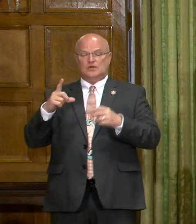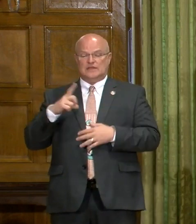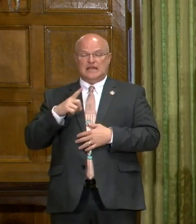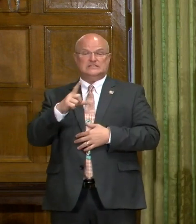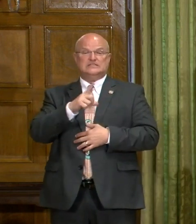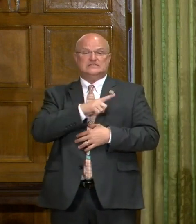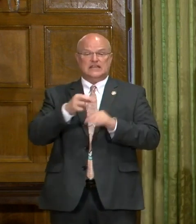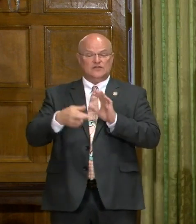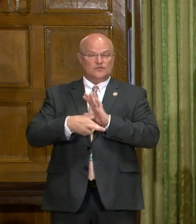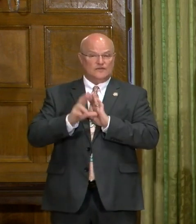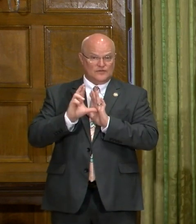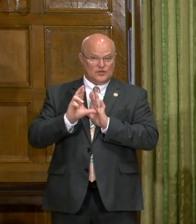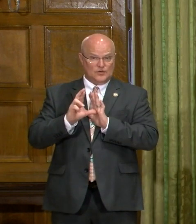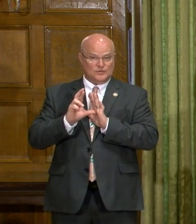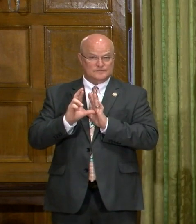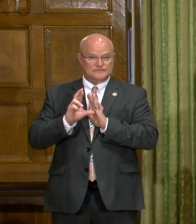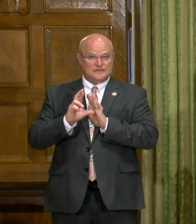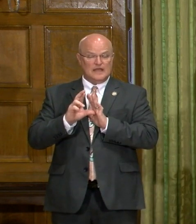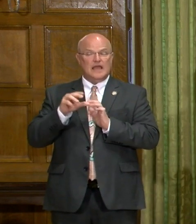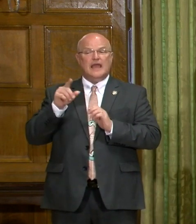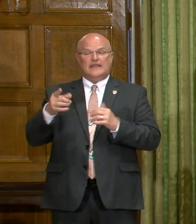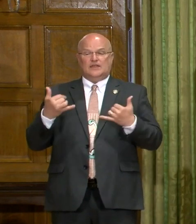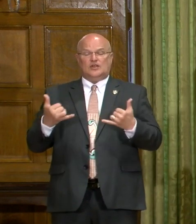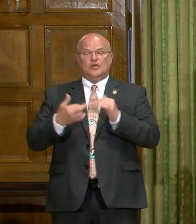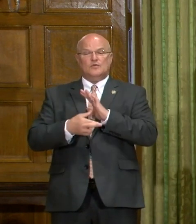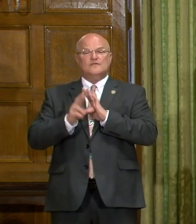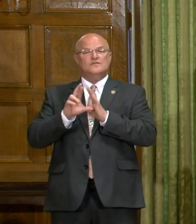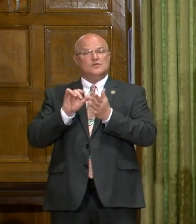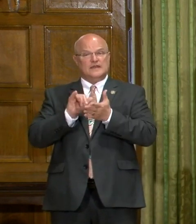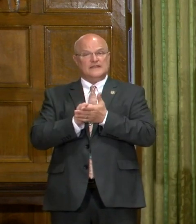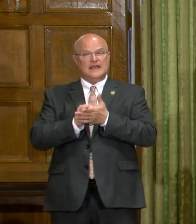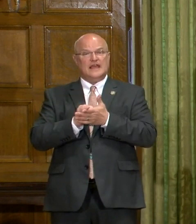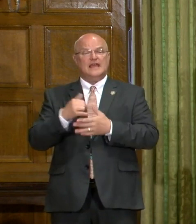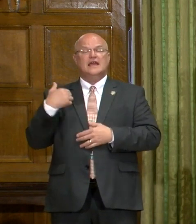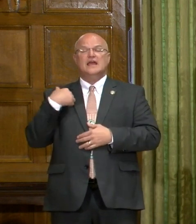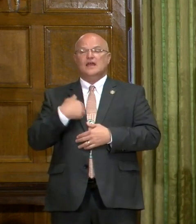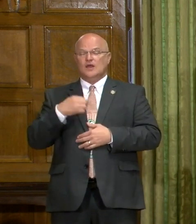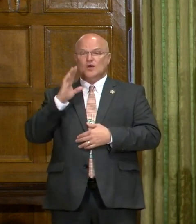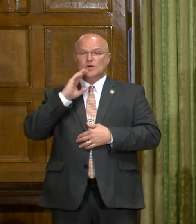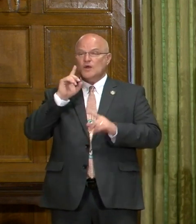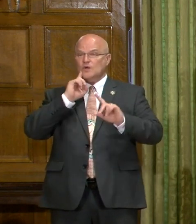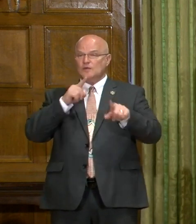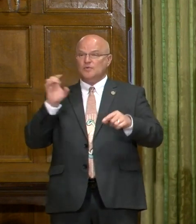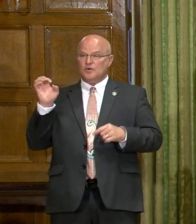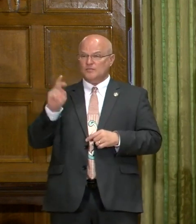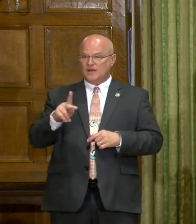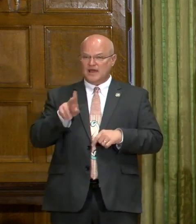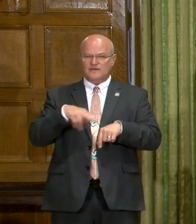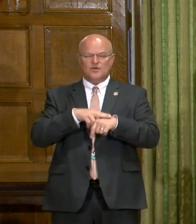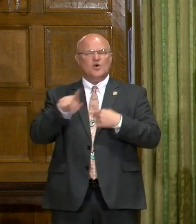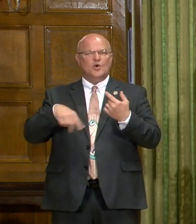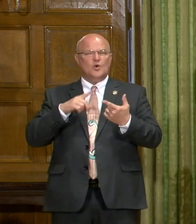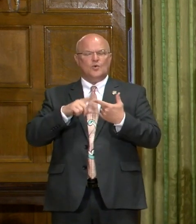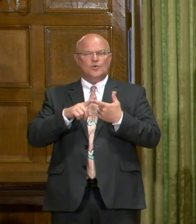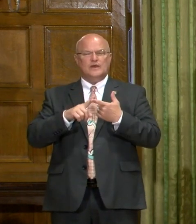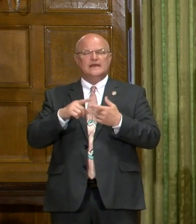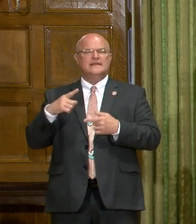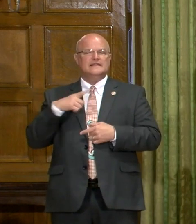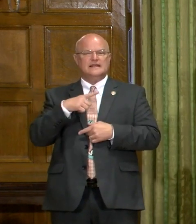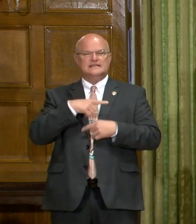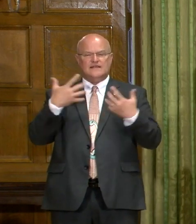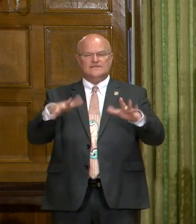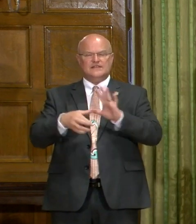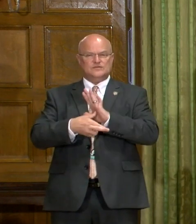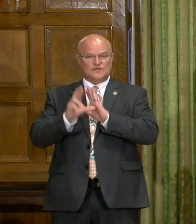legislative review, and they are currently reviewing that, and we will report back, of course, whenever they complete their